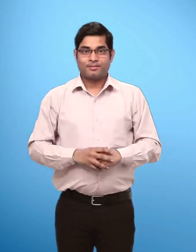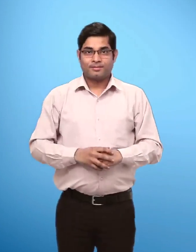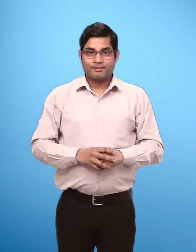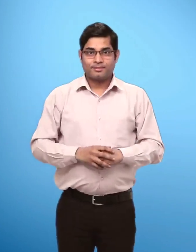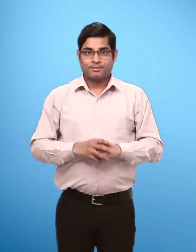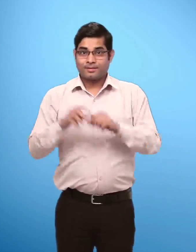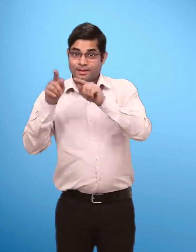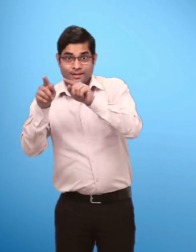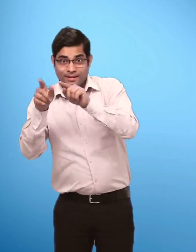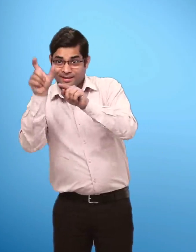Column 2